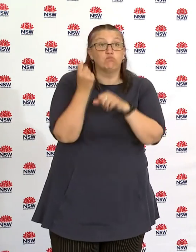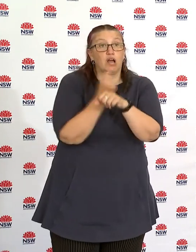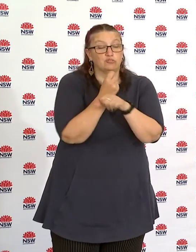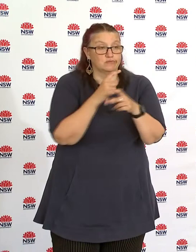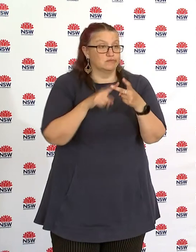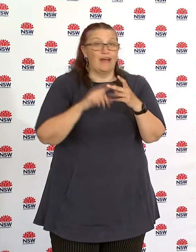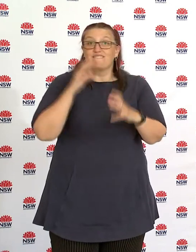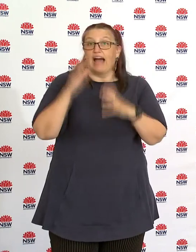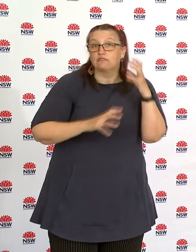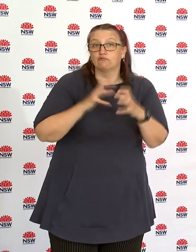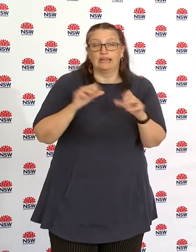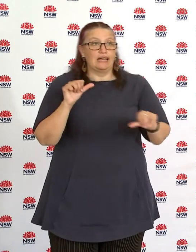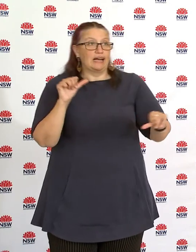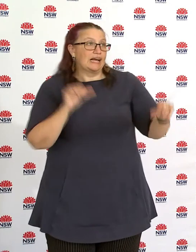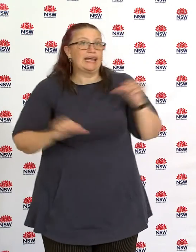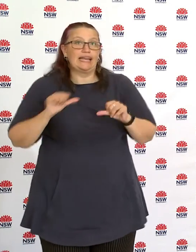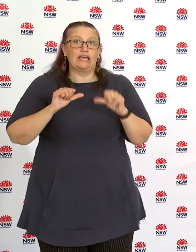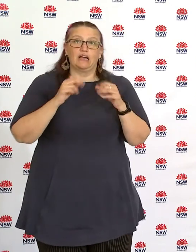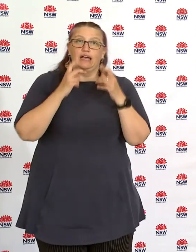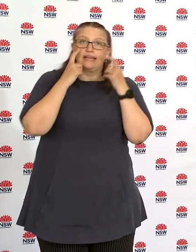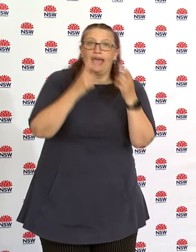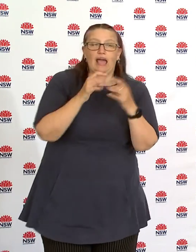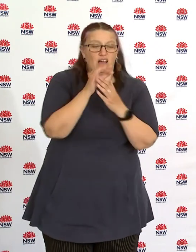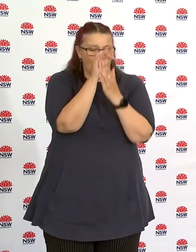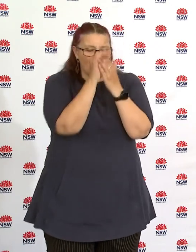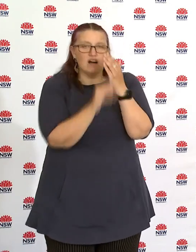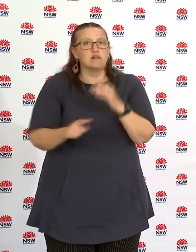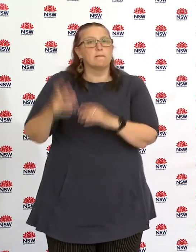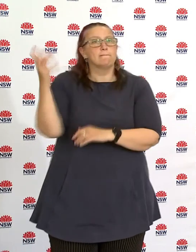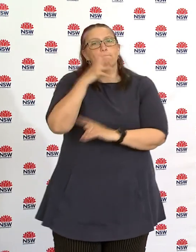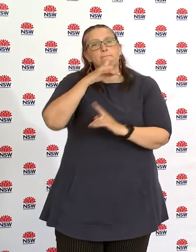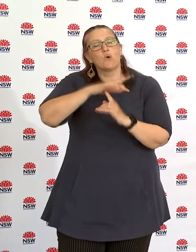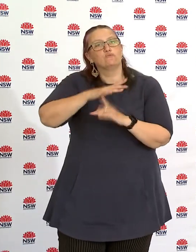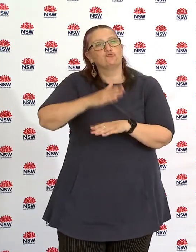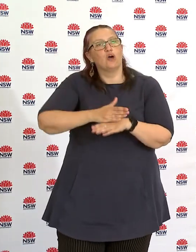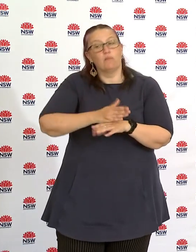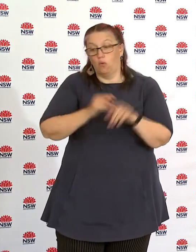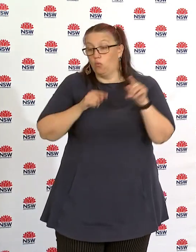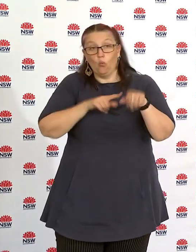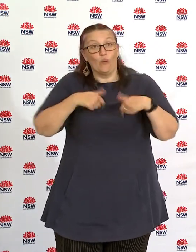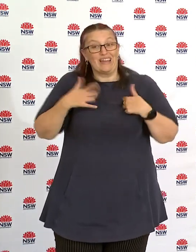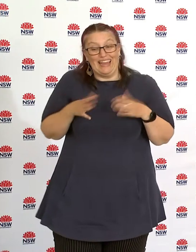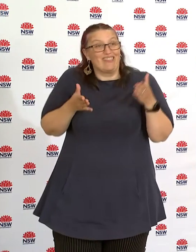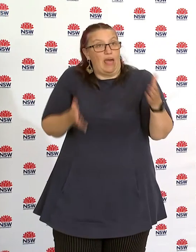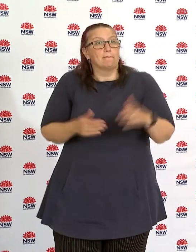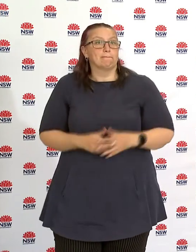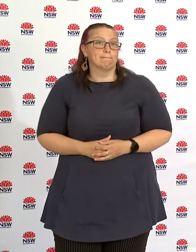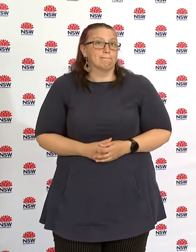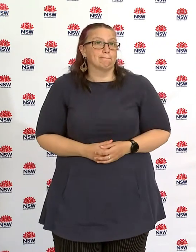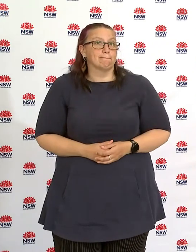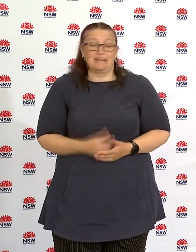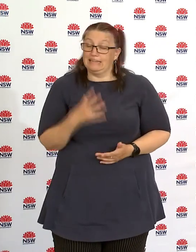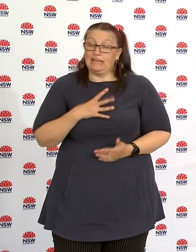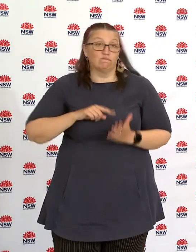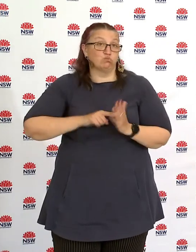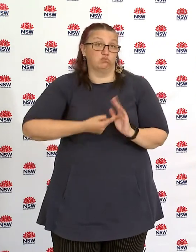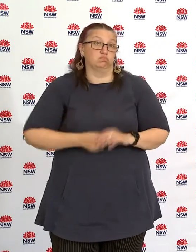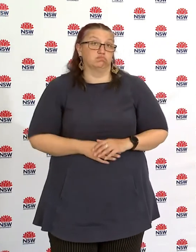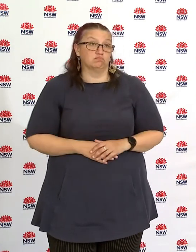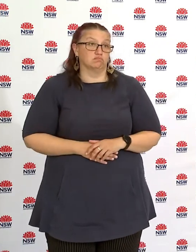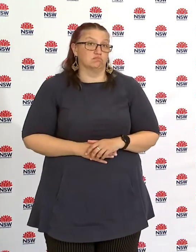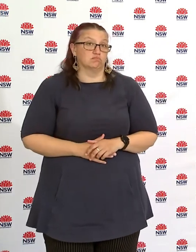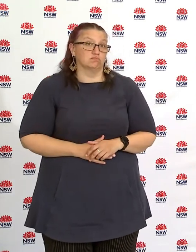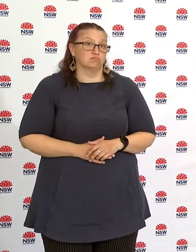improvement in the So we've looking at very healthcare, position in the